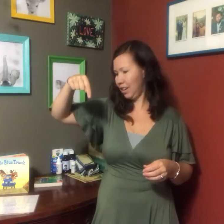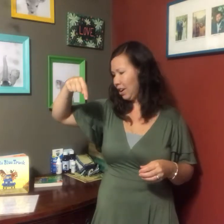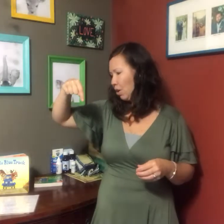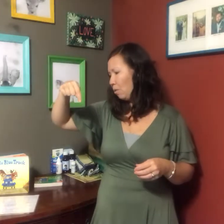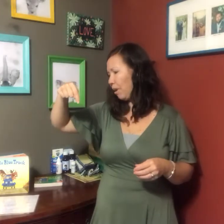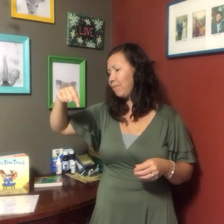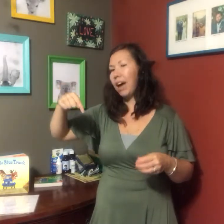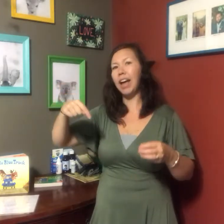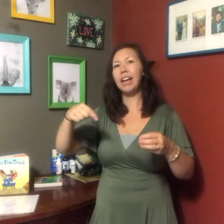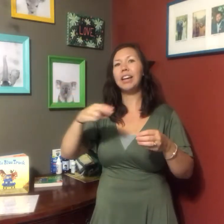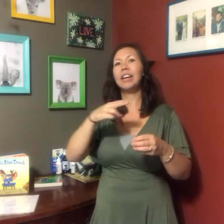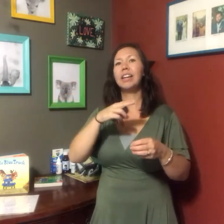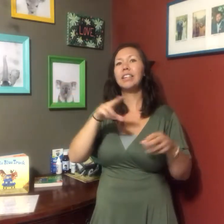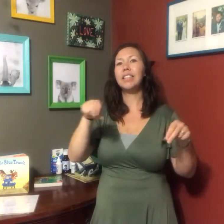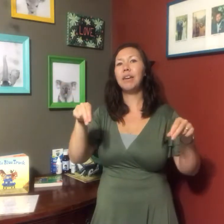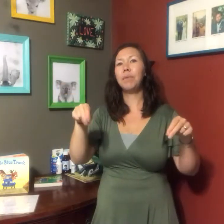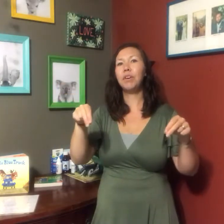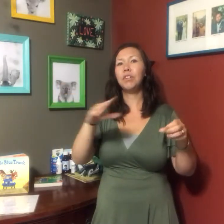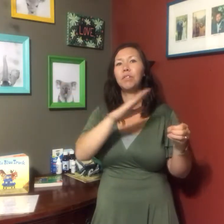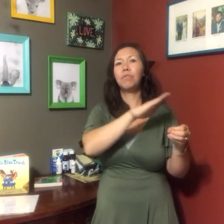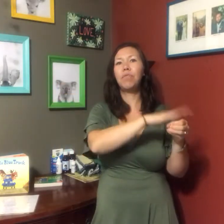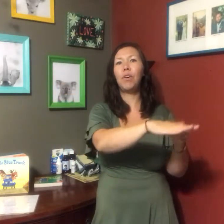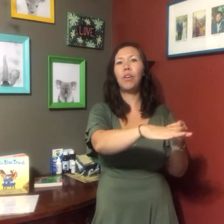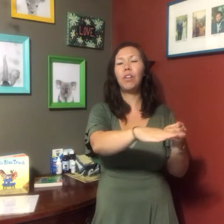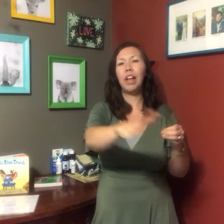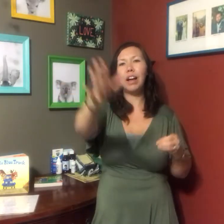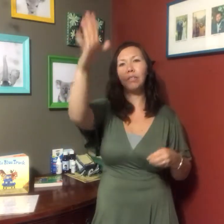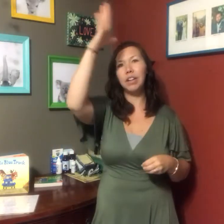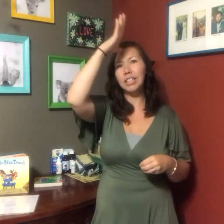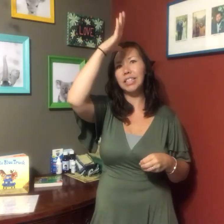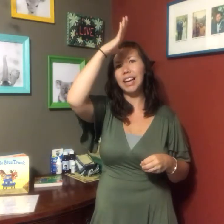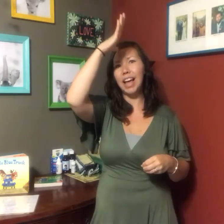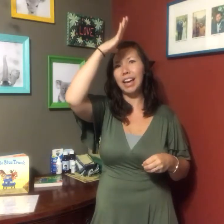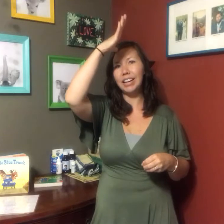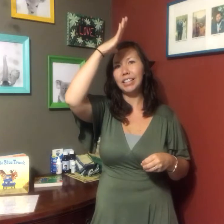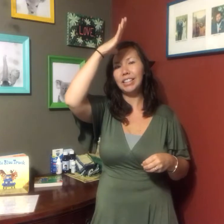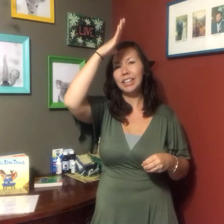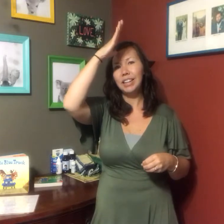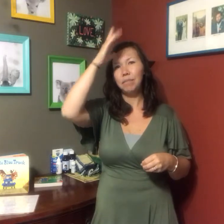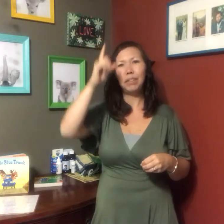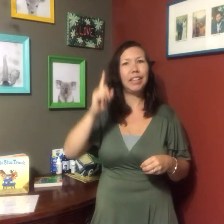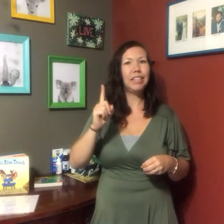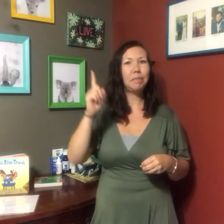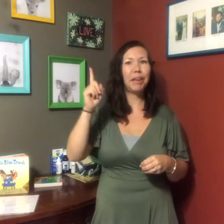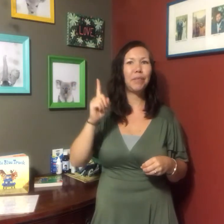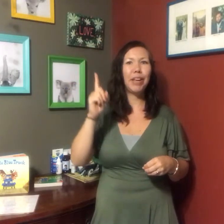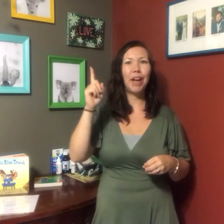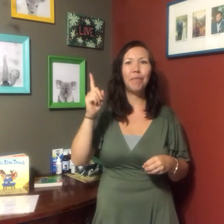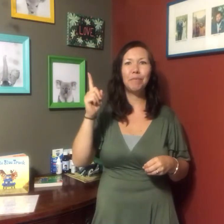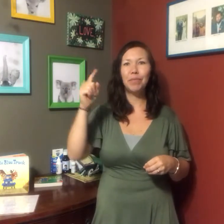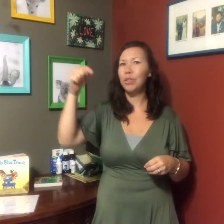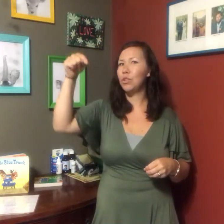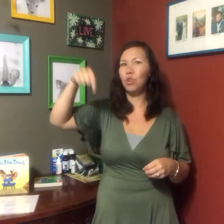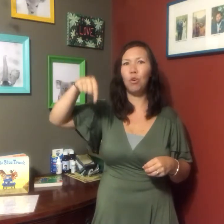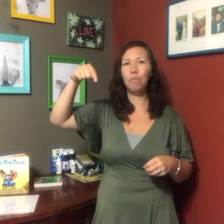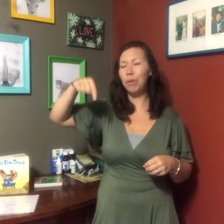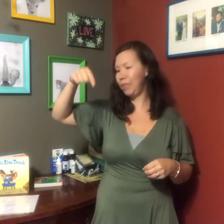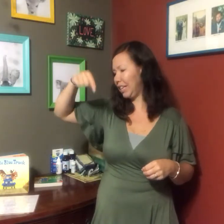When my diaper's full, I run to dad. Please pick me up, don't put me